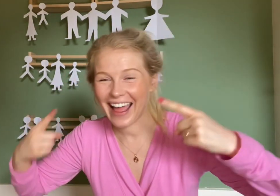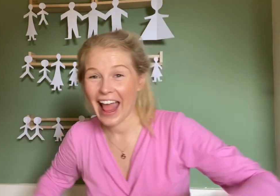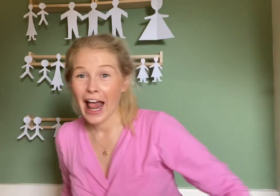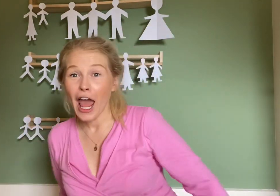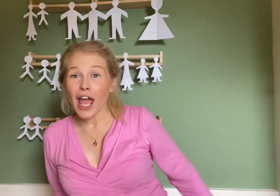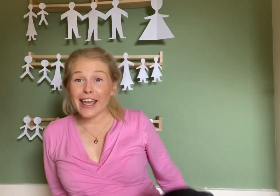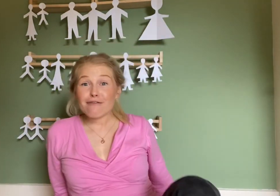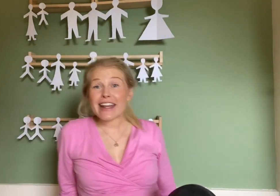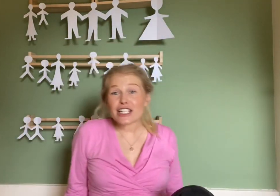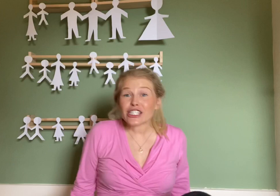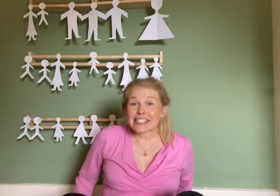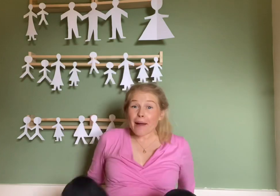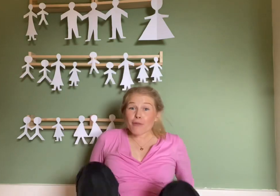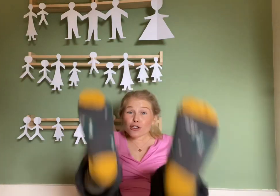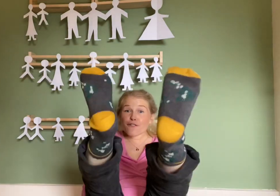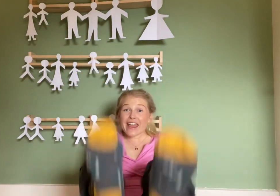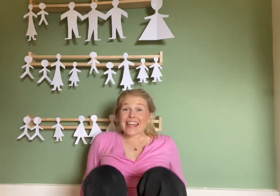Get ready to clap your feet!